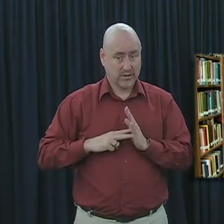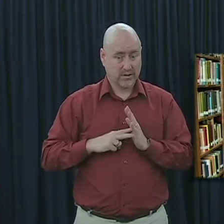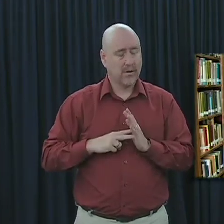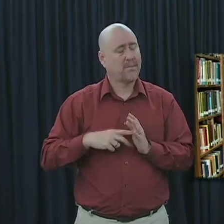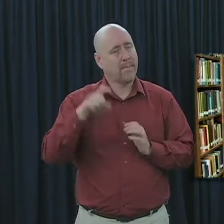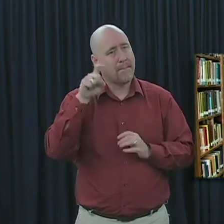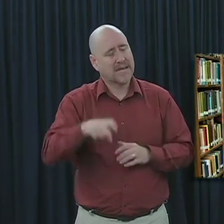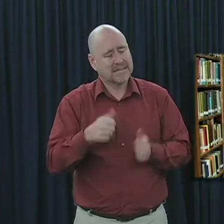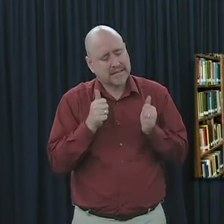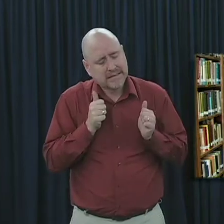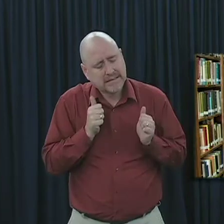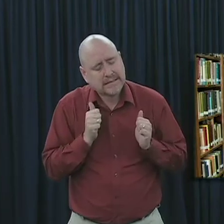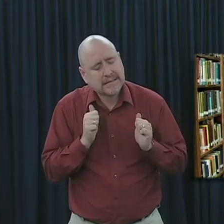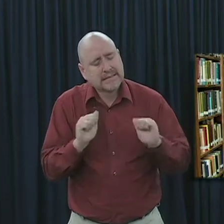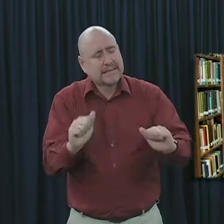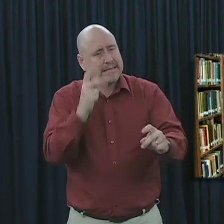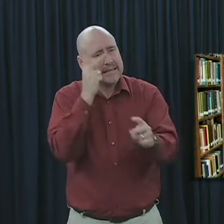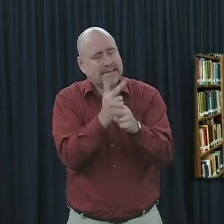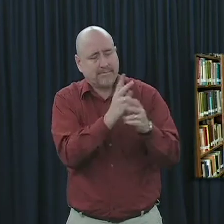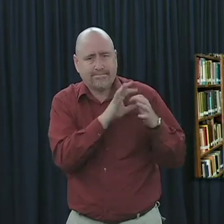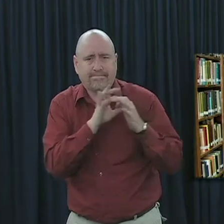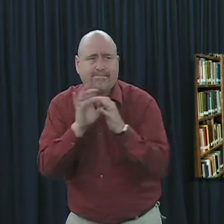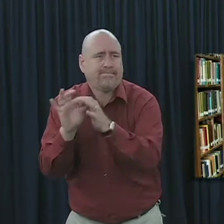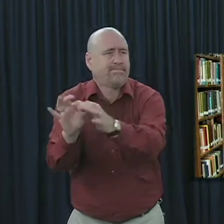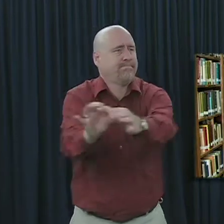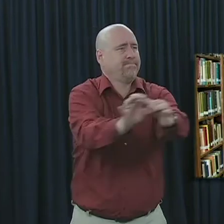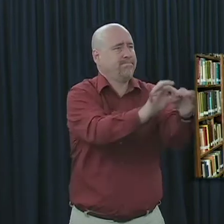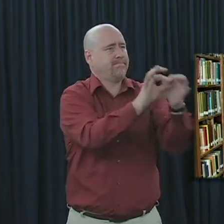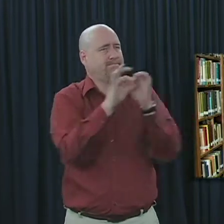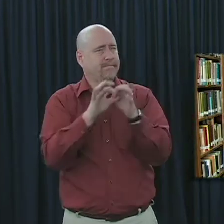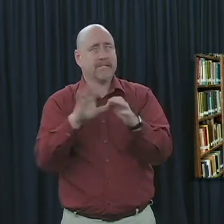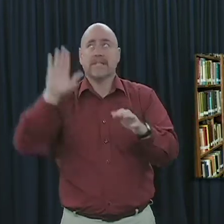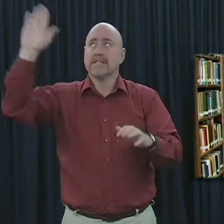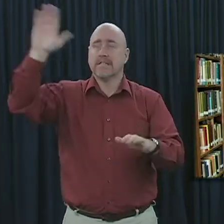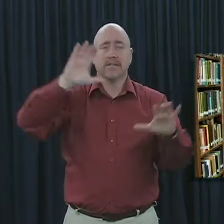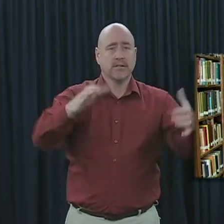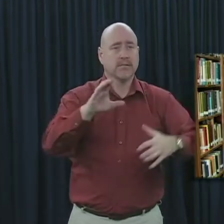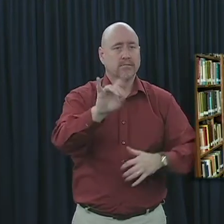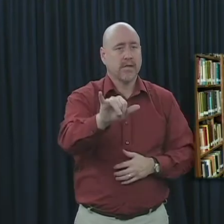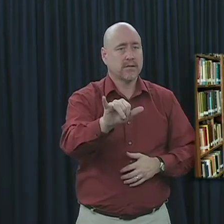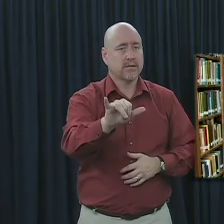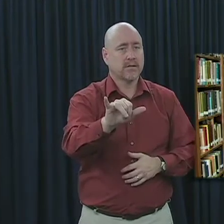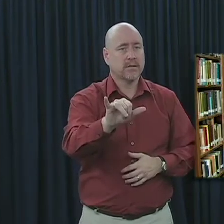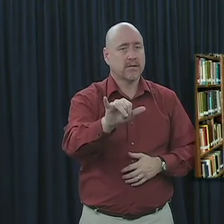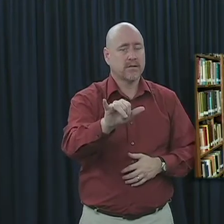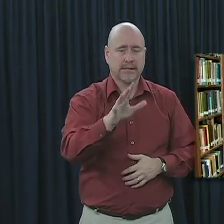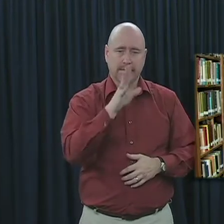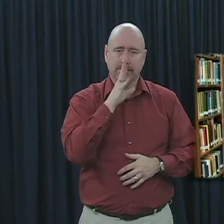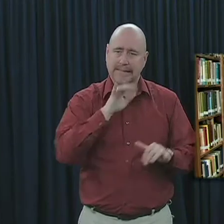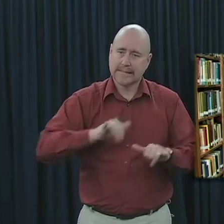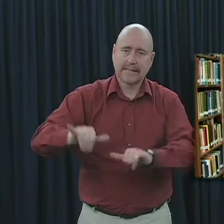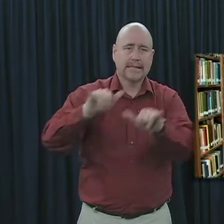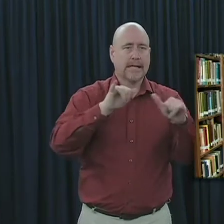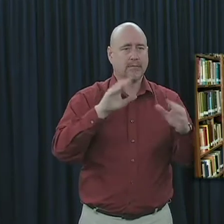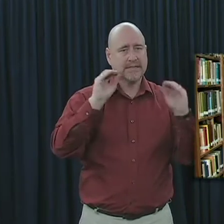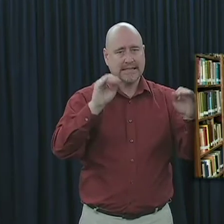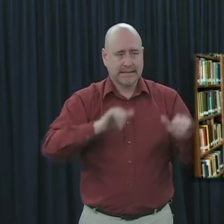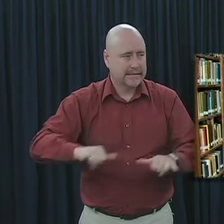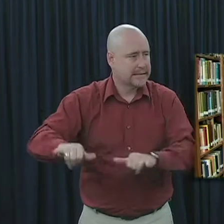we must endeavor to maintain the unity found in the body of Christ. We must speak the same things. We